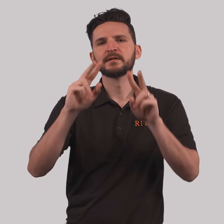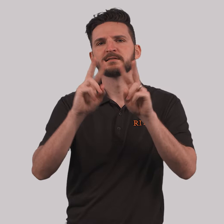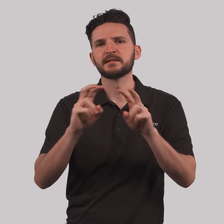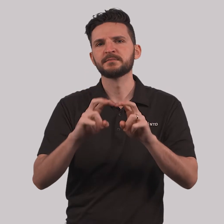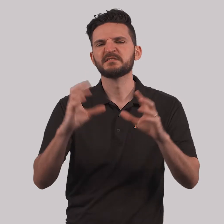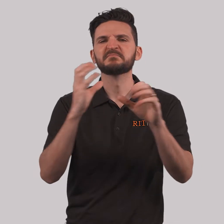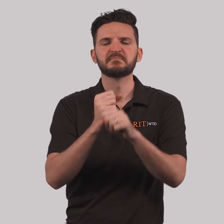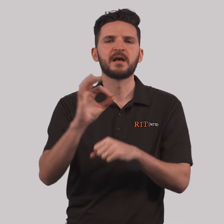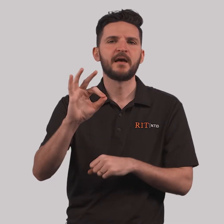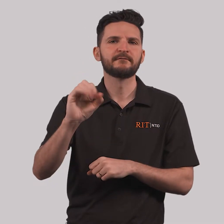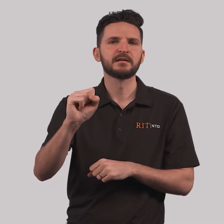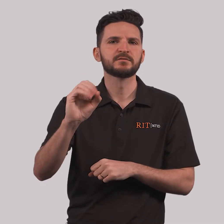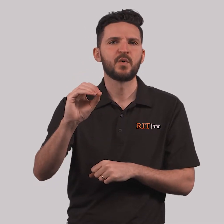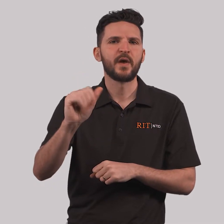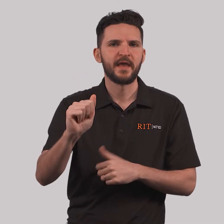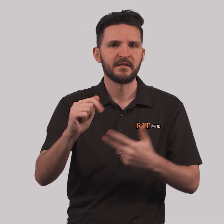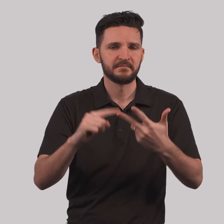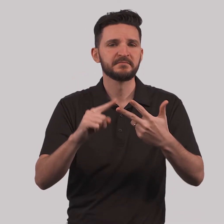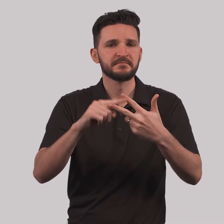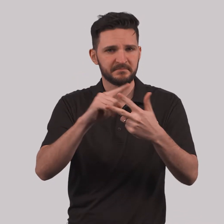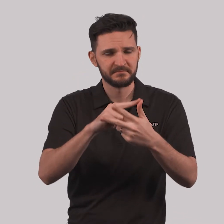Oral Assessment, FSOA.